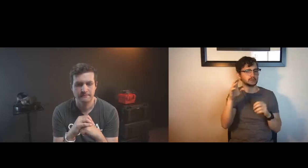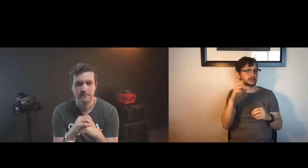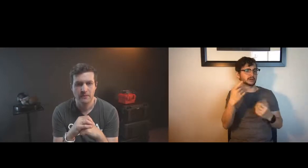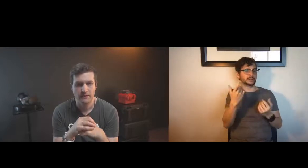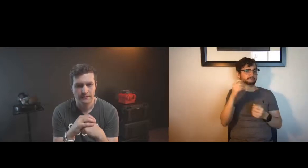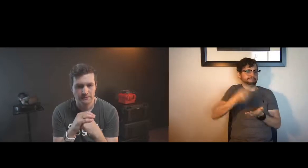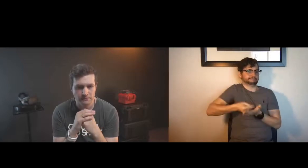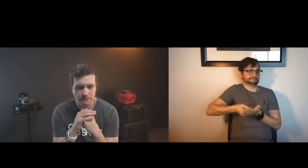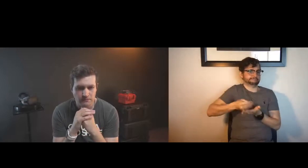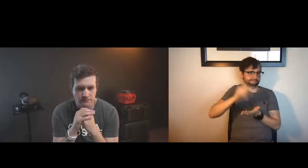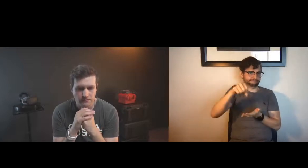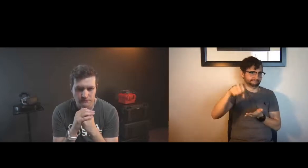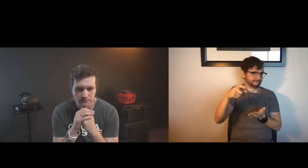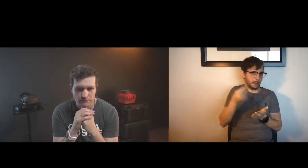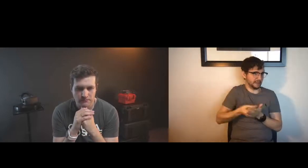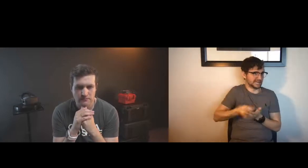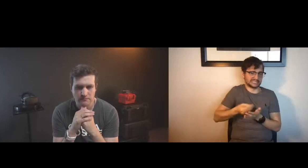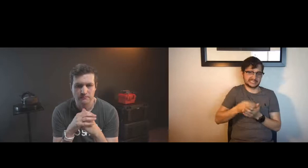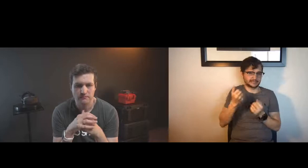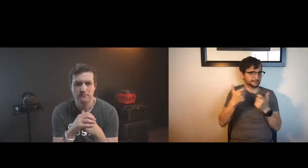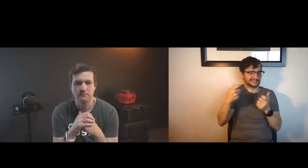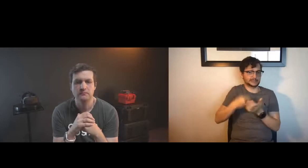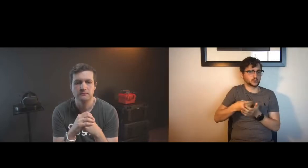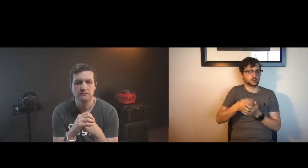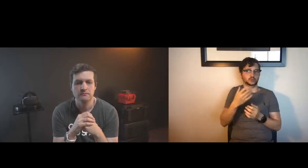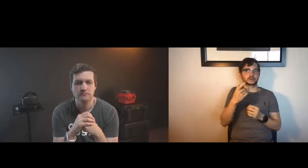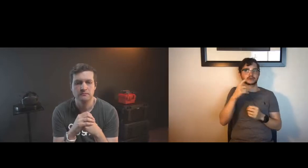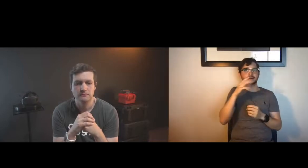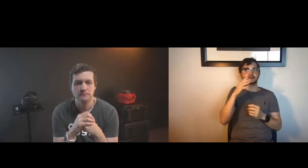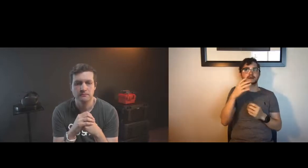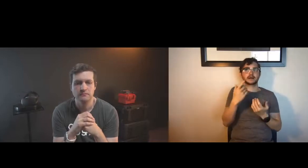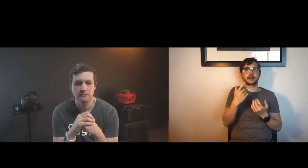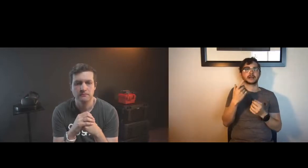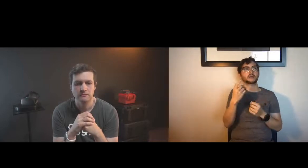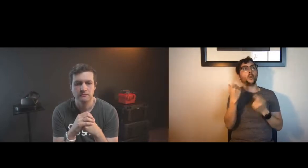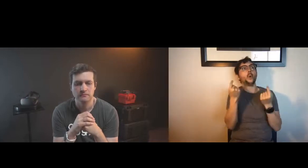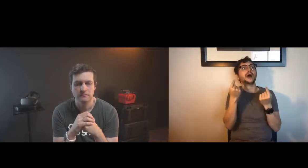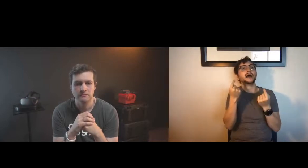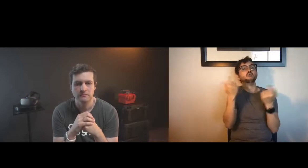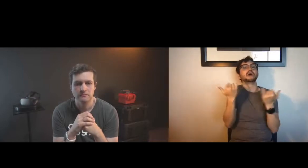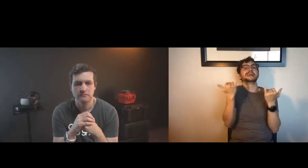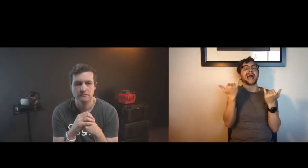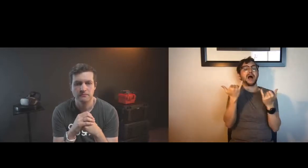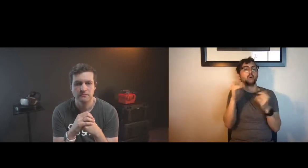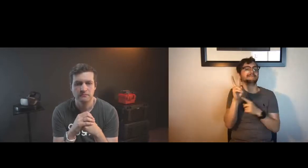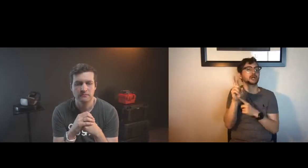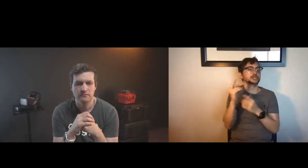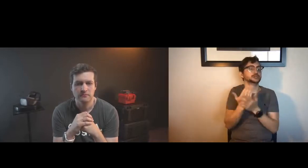another issue that i do see is funding for sure like you said i know that money is a big issue